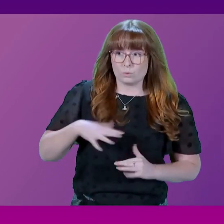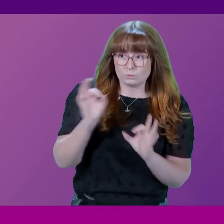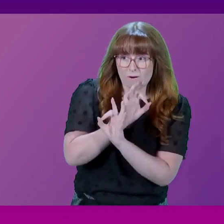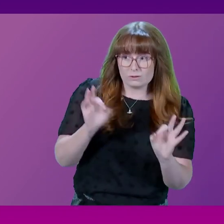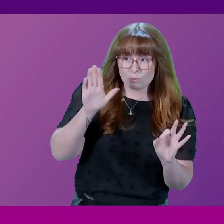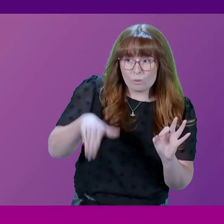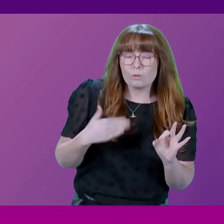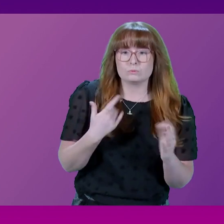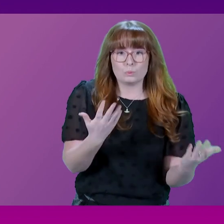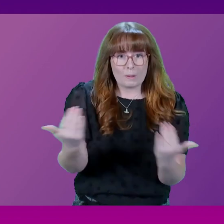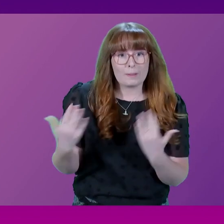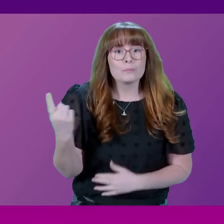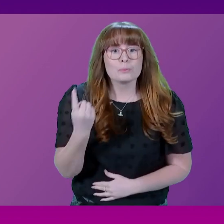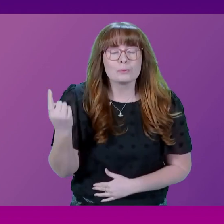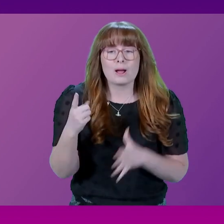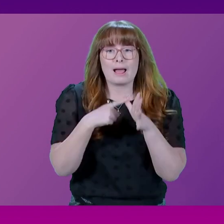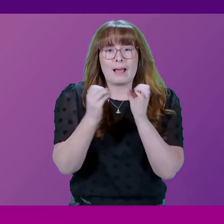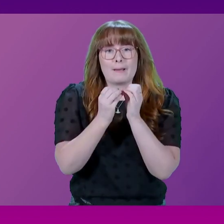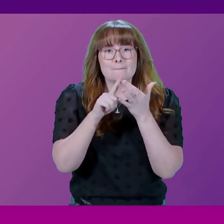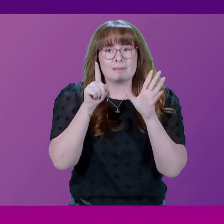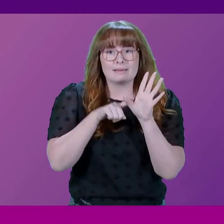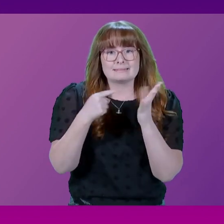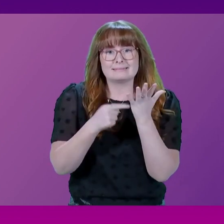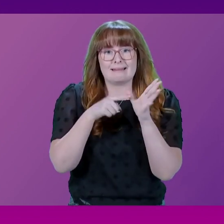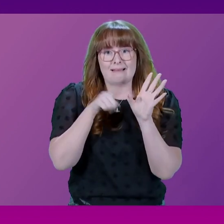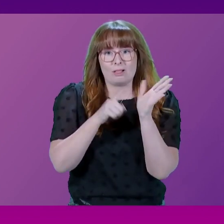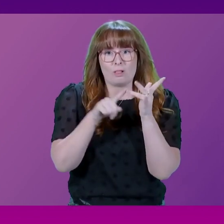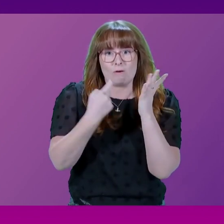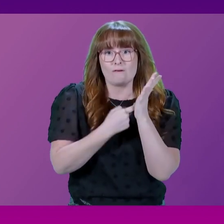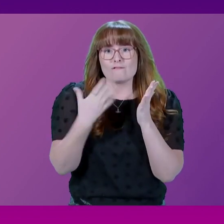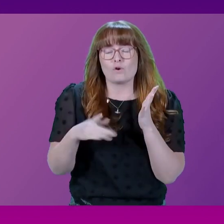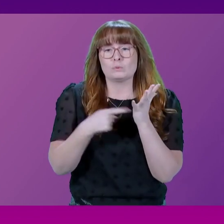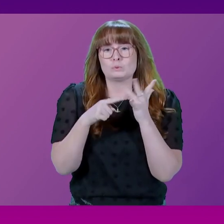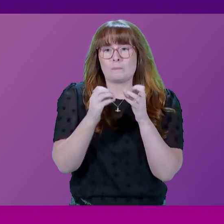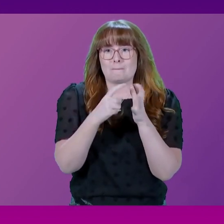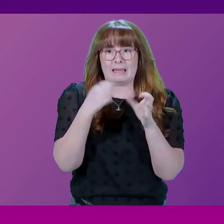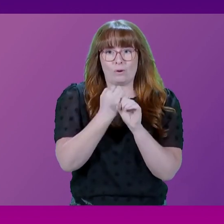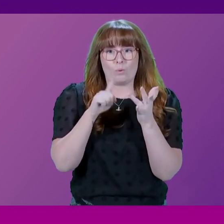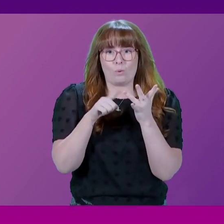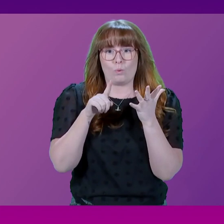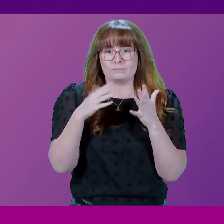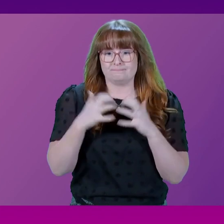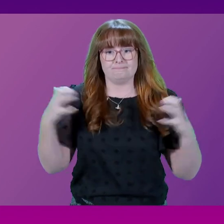in welcoming to the gallery, Abby Taylor, presiding officer of the Tobago House of Assembly.